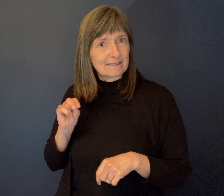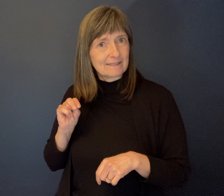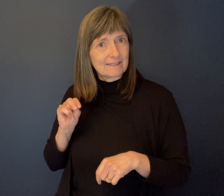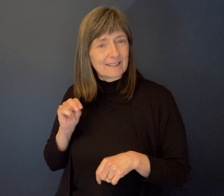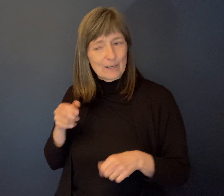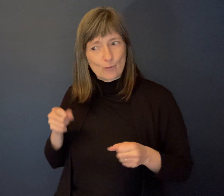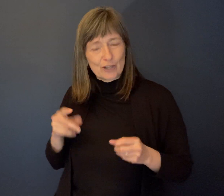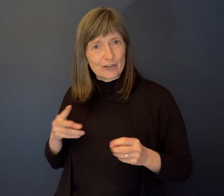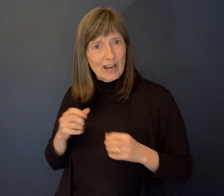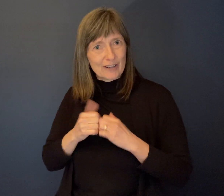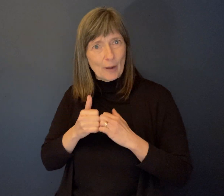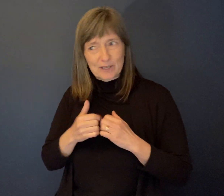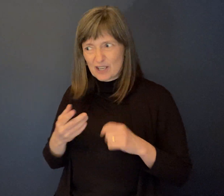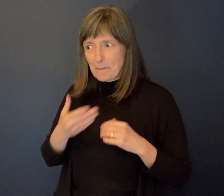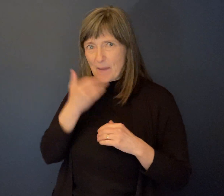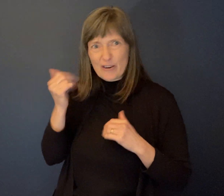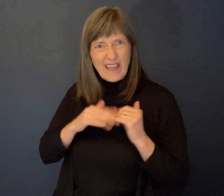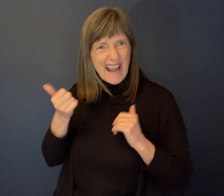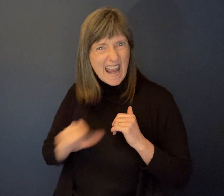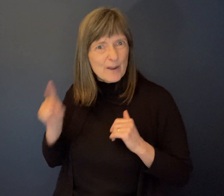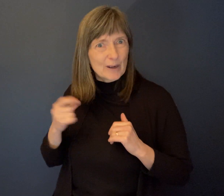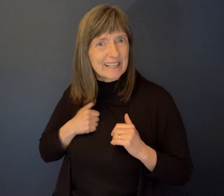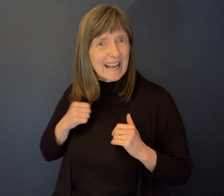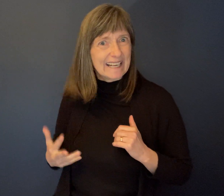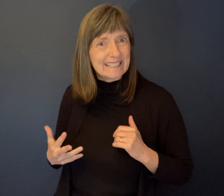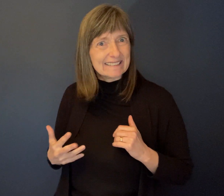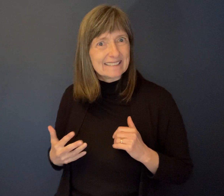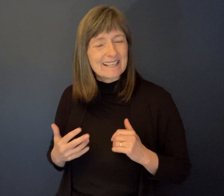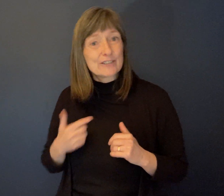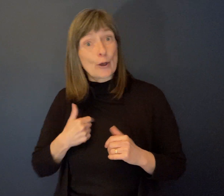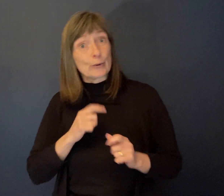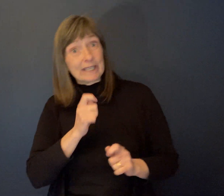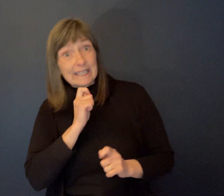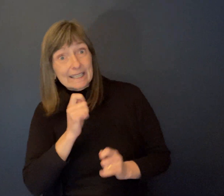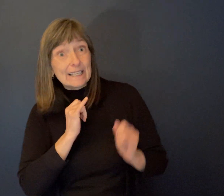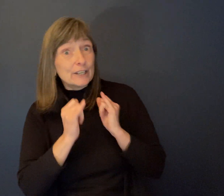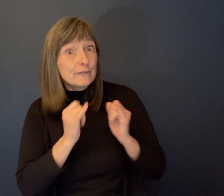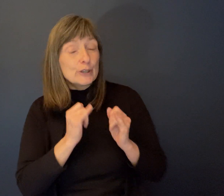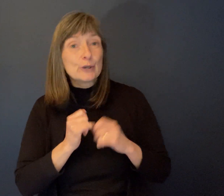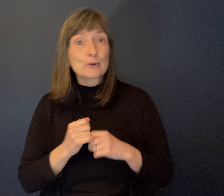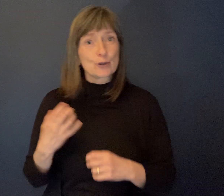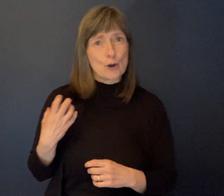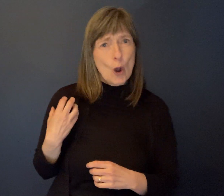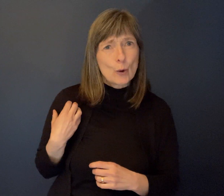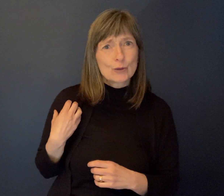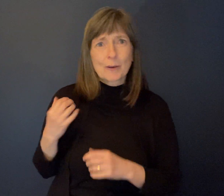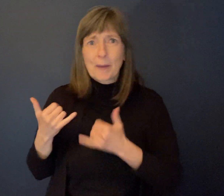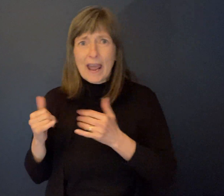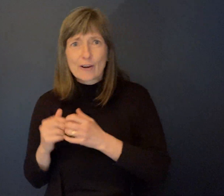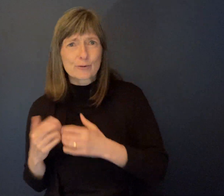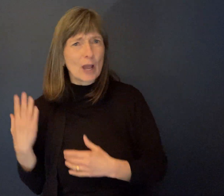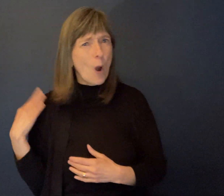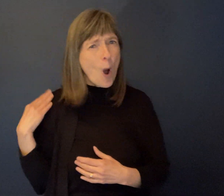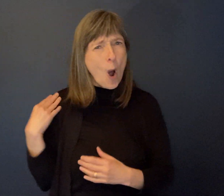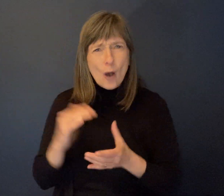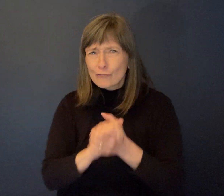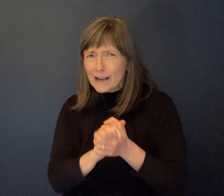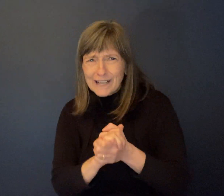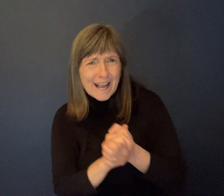my fellow athletes were coming and congratulating me, did a number of interviews, the coaches were coming and patting me on the back. And anyway, this, one woman came up to me